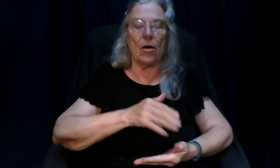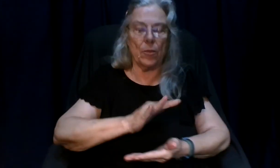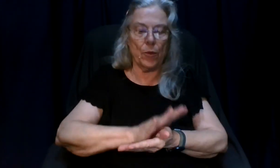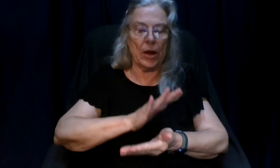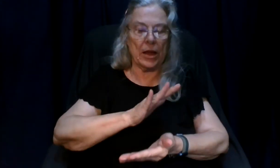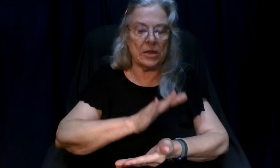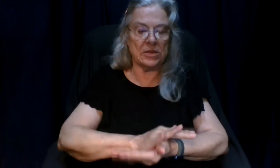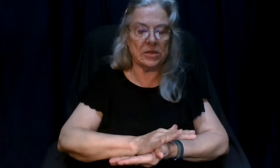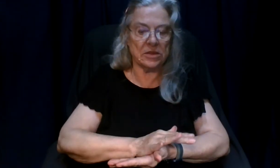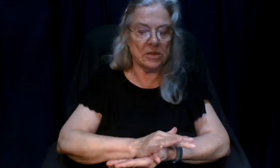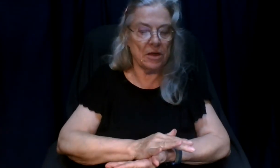praise